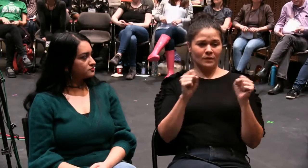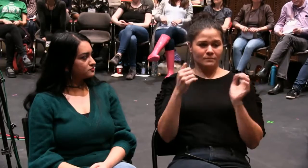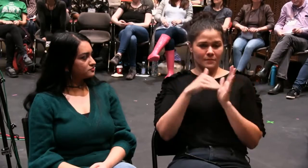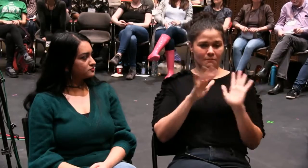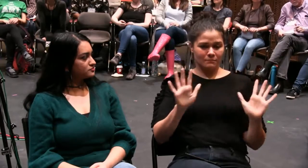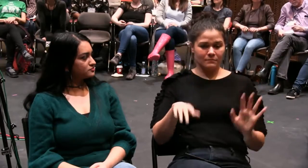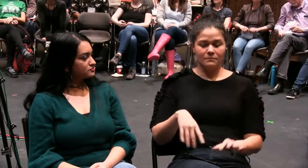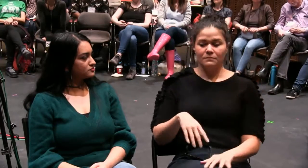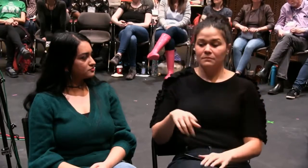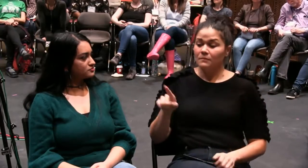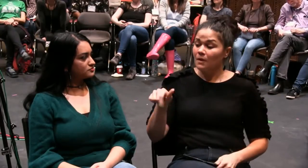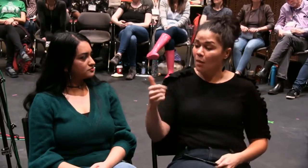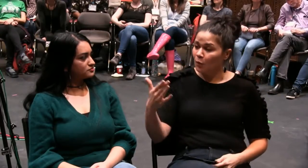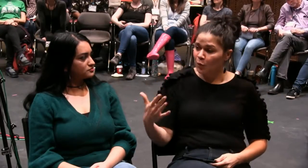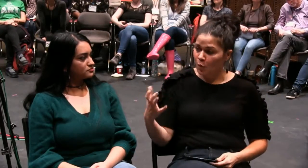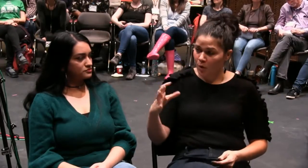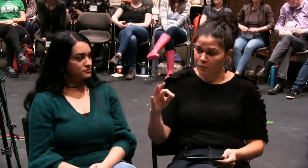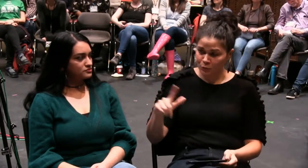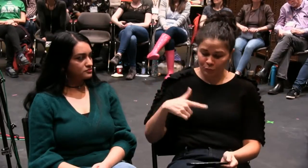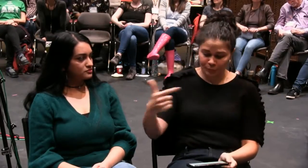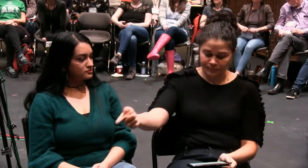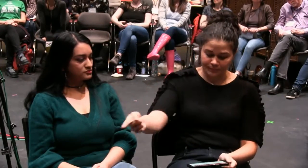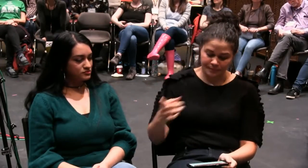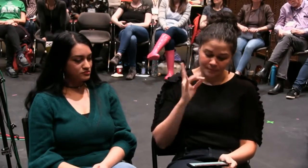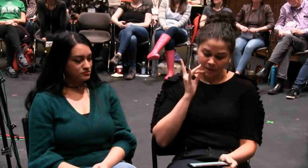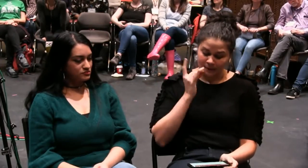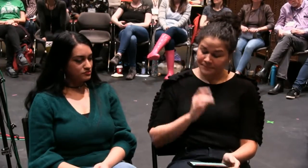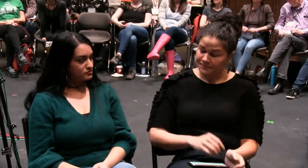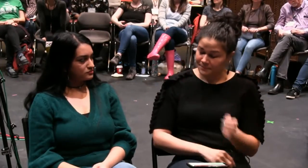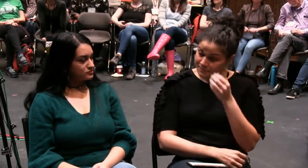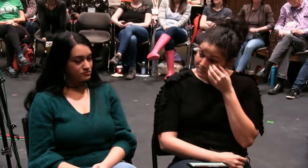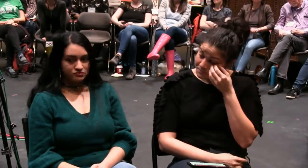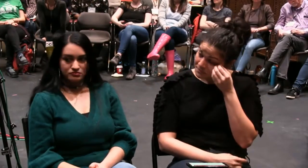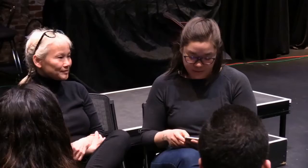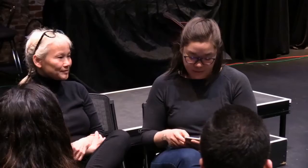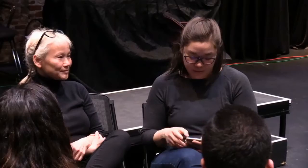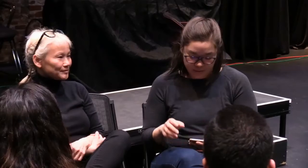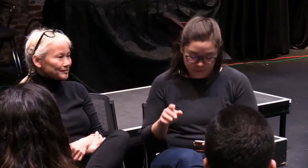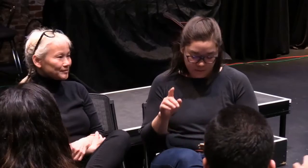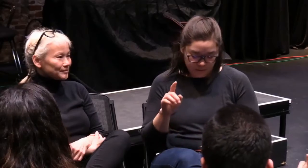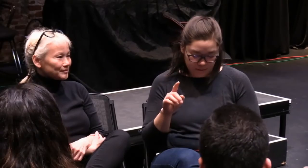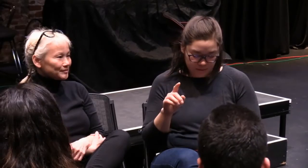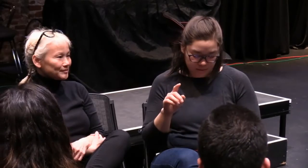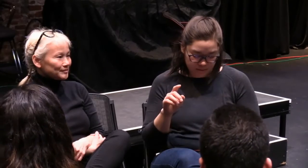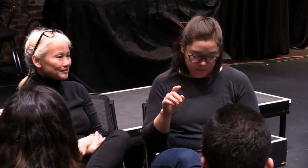make sure that people know they're invited in. But with that said,